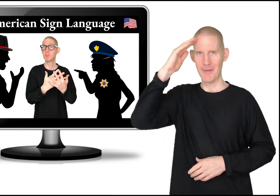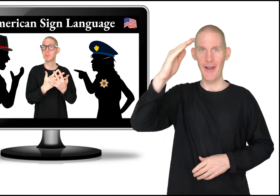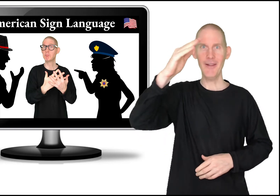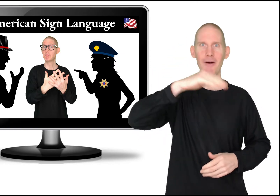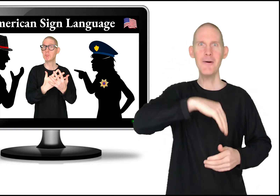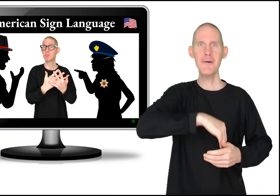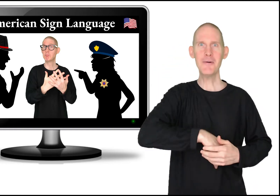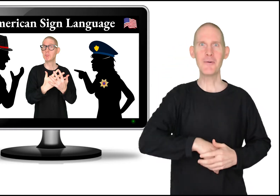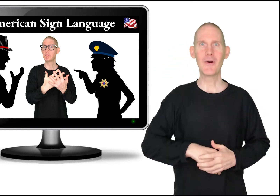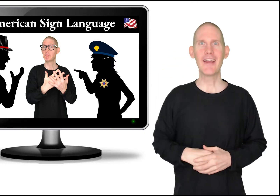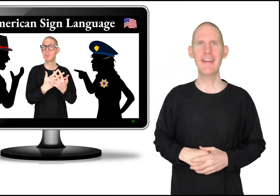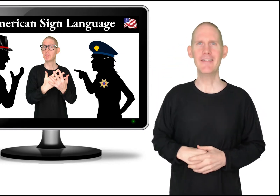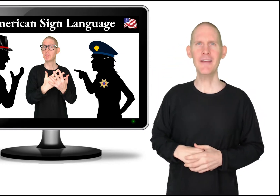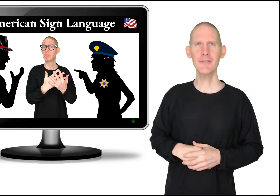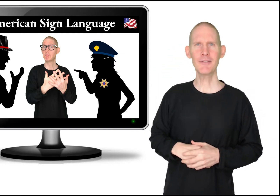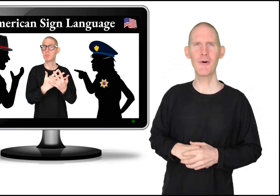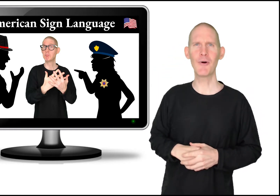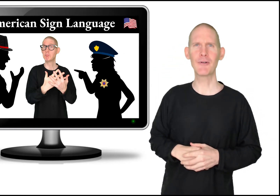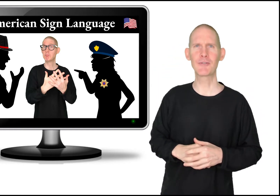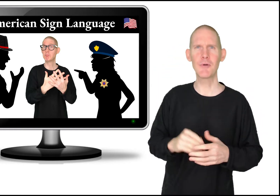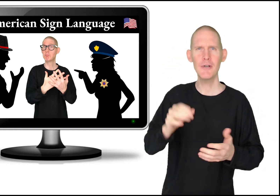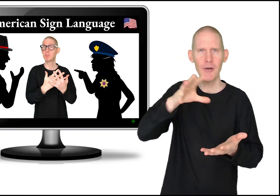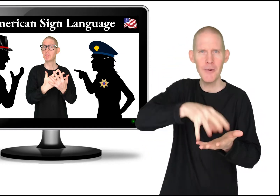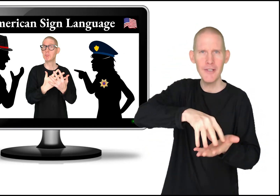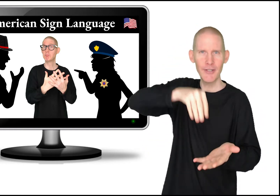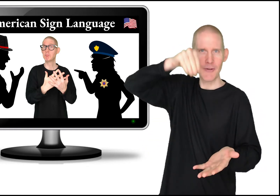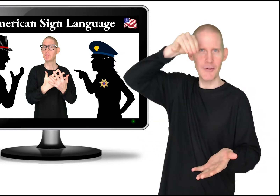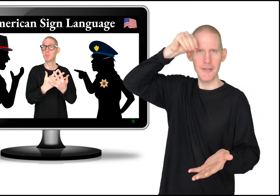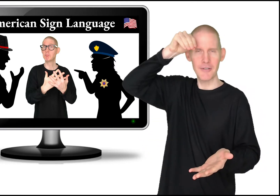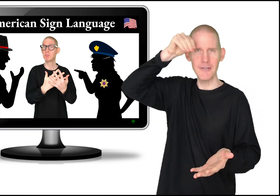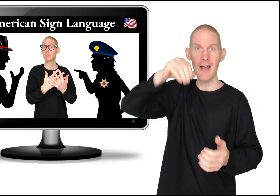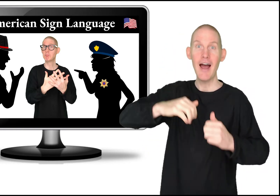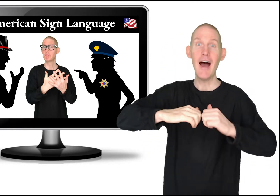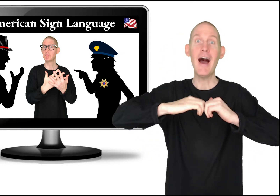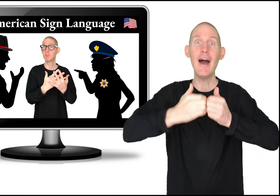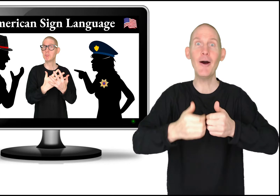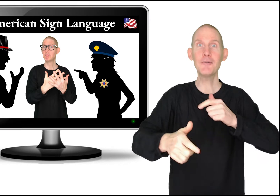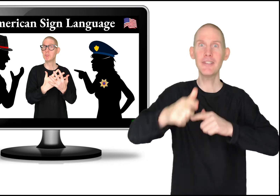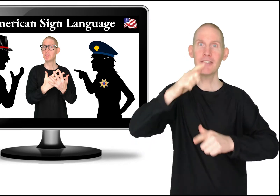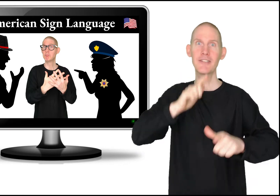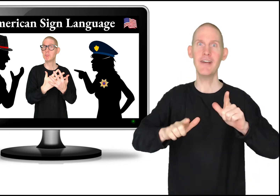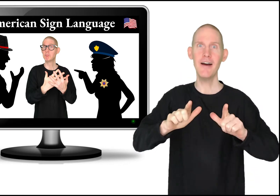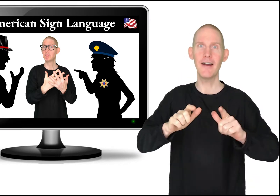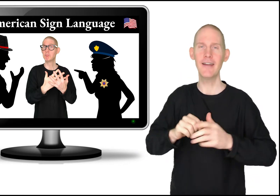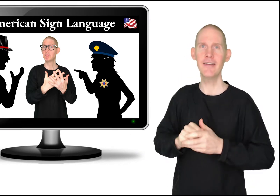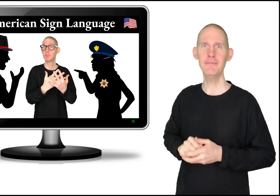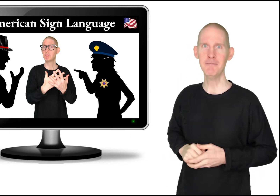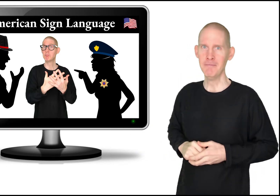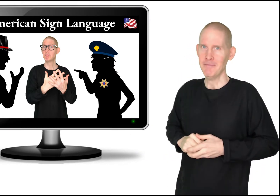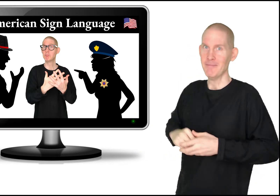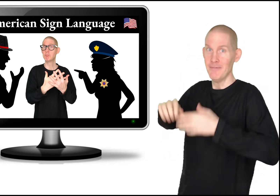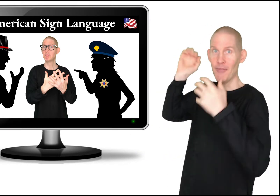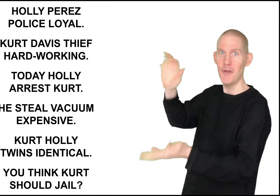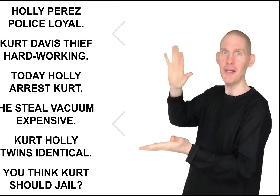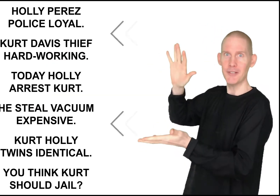Hello! In this course, we're going to learn how to sign this,